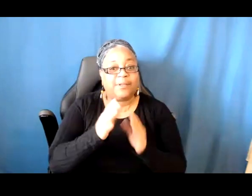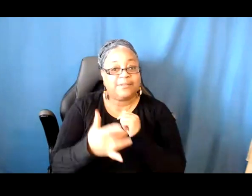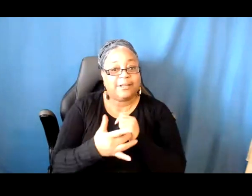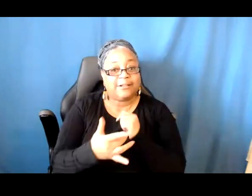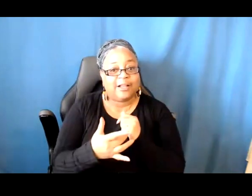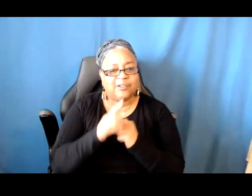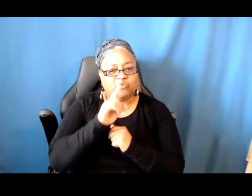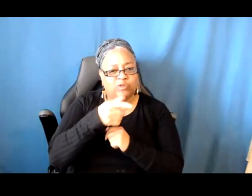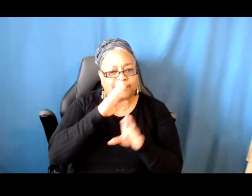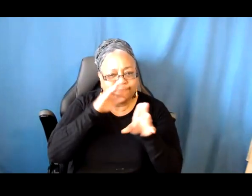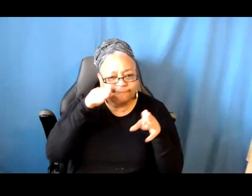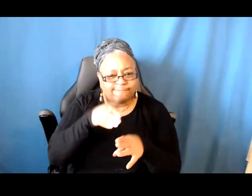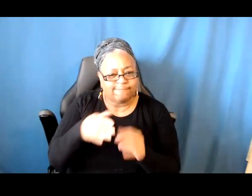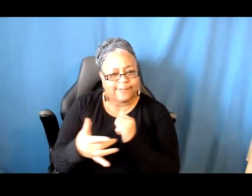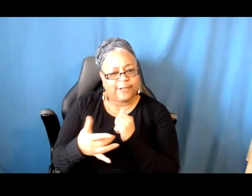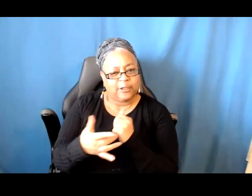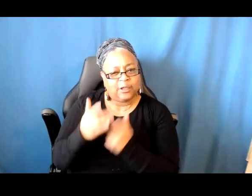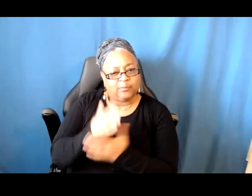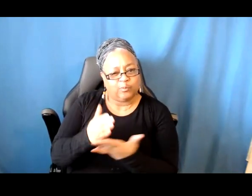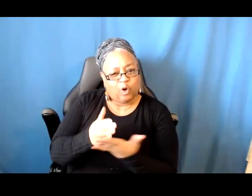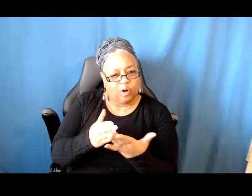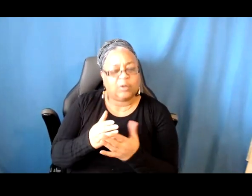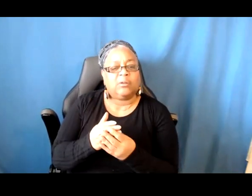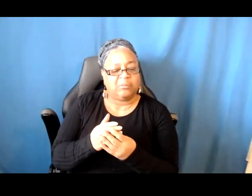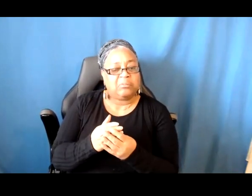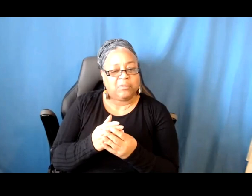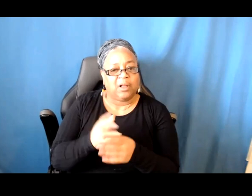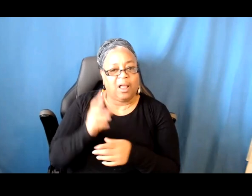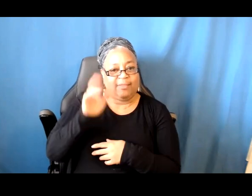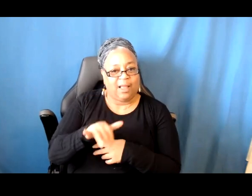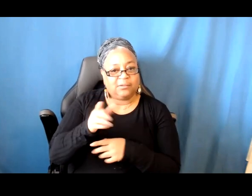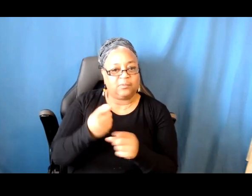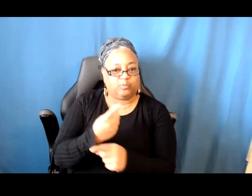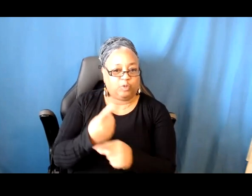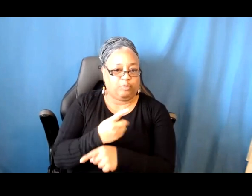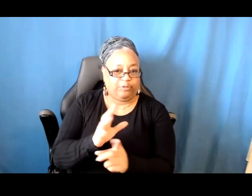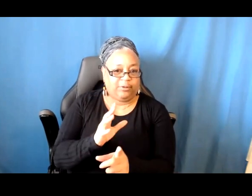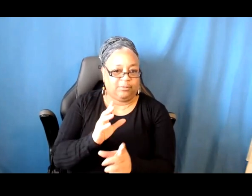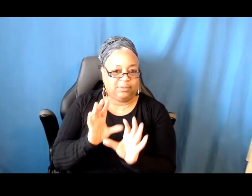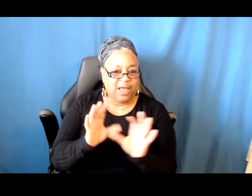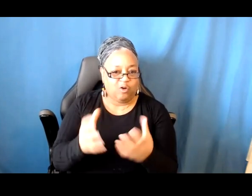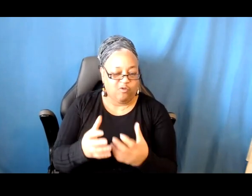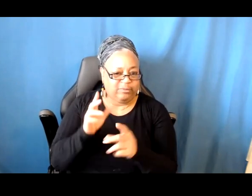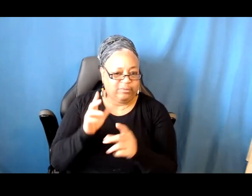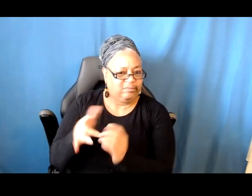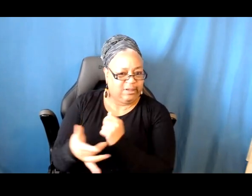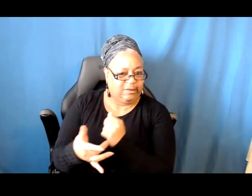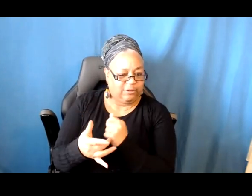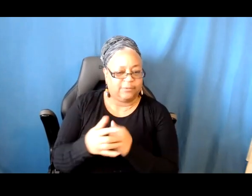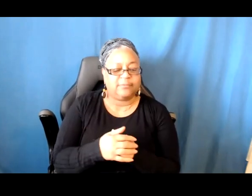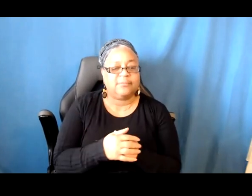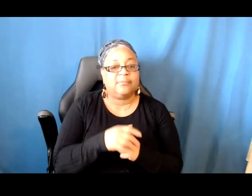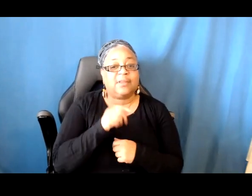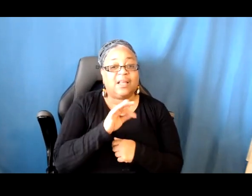centering the technological aspects that make that possible, then perhaps that's an appropriate category. If this is something that is really